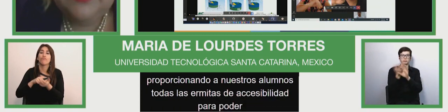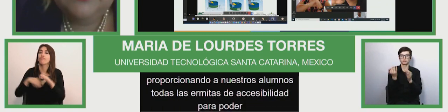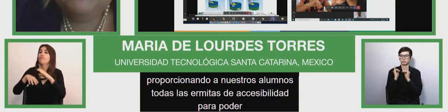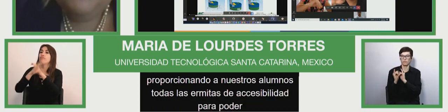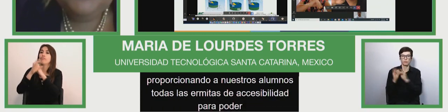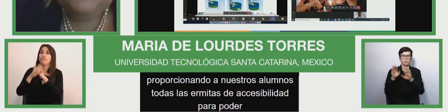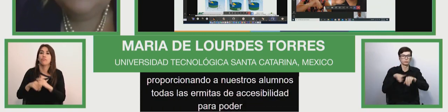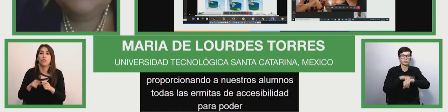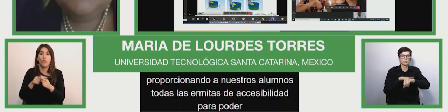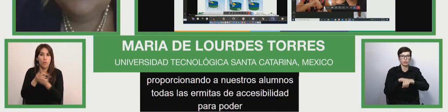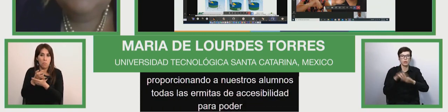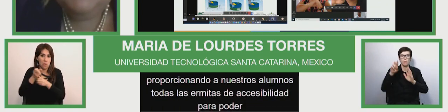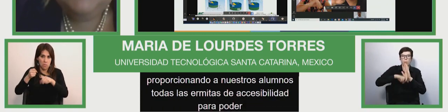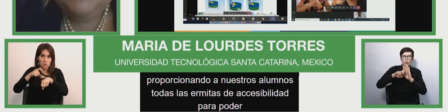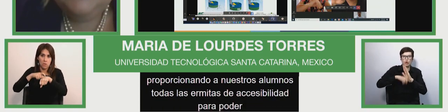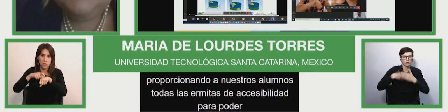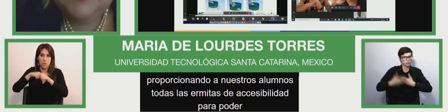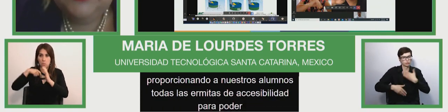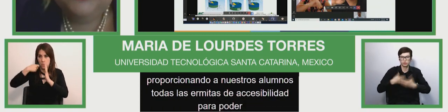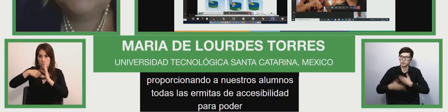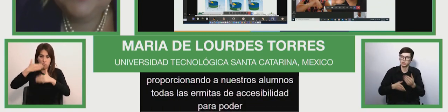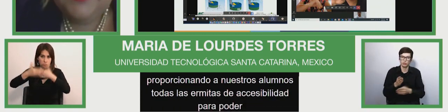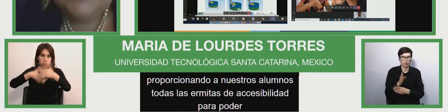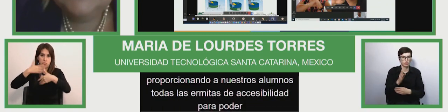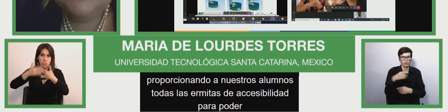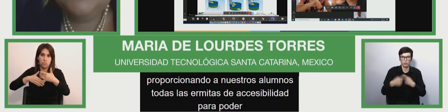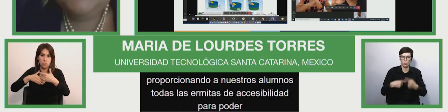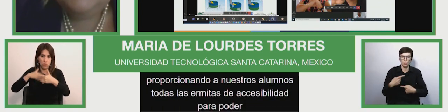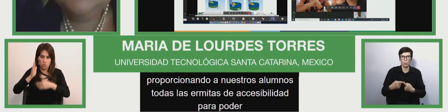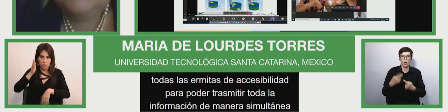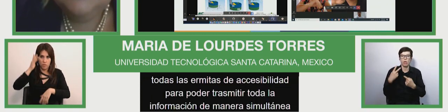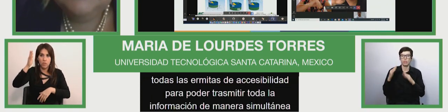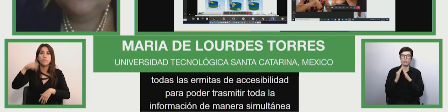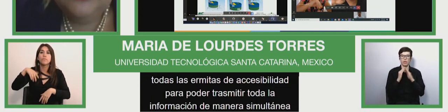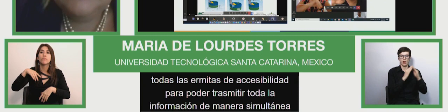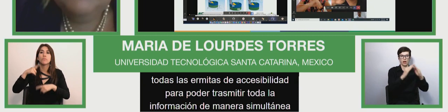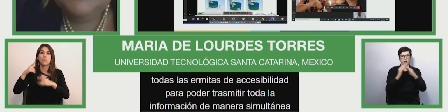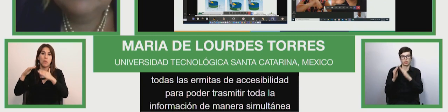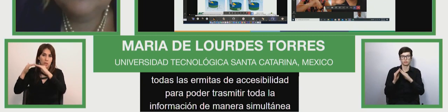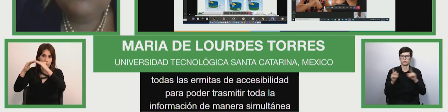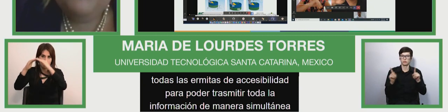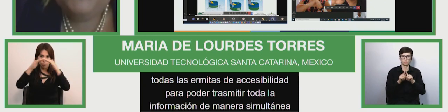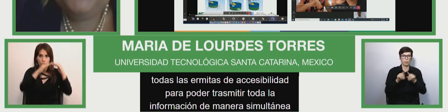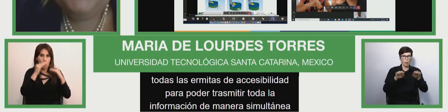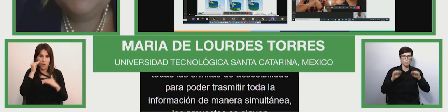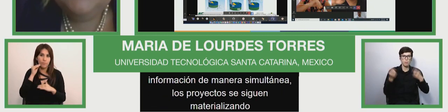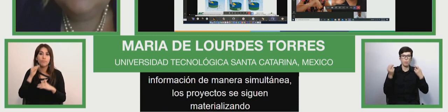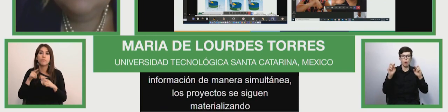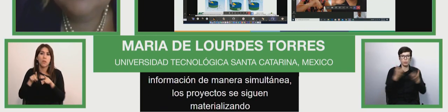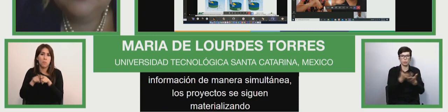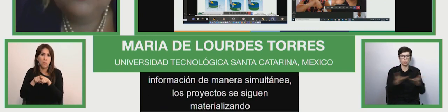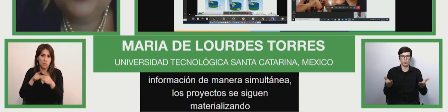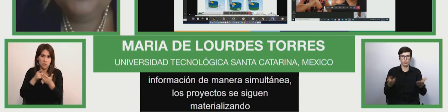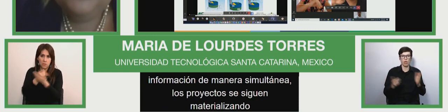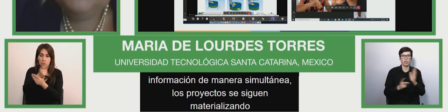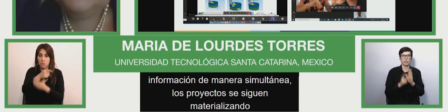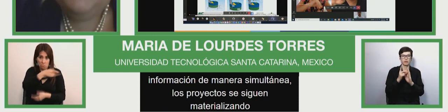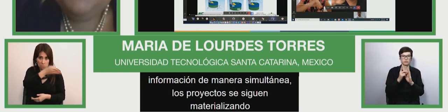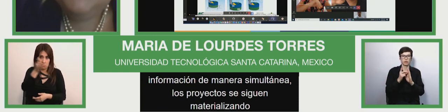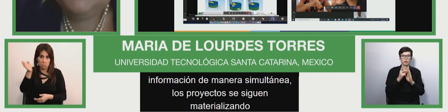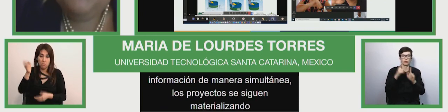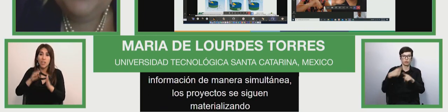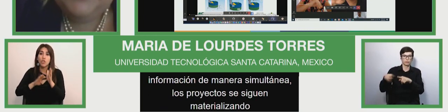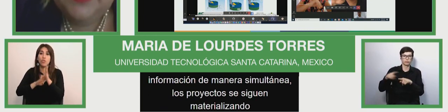providing all these tools to our students that who could connect and be able to transmit all the